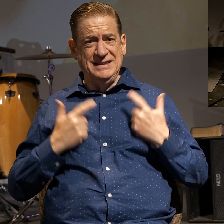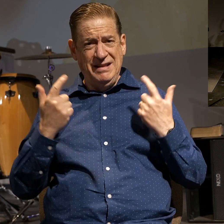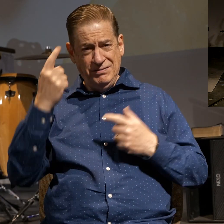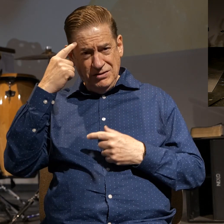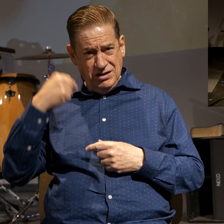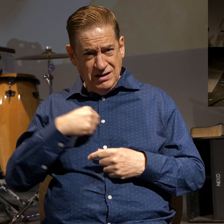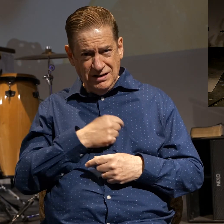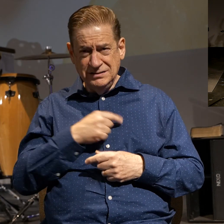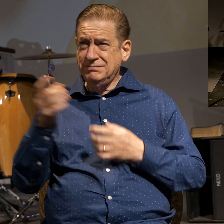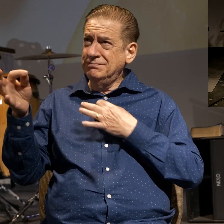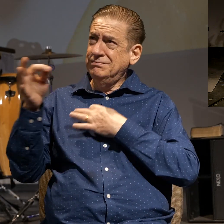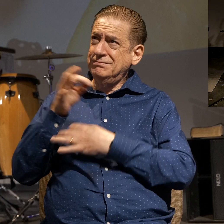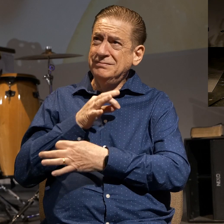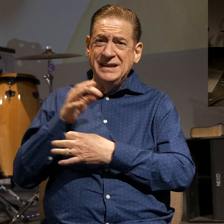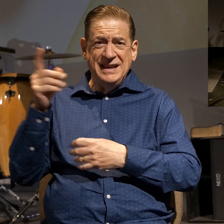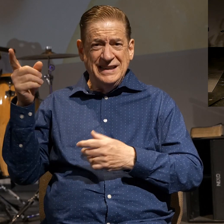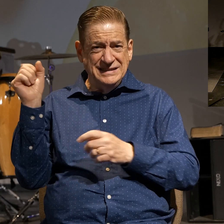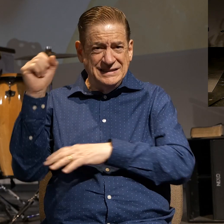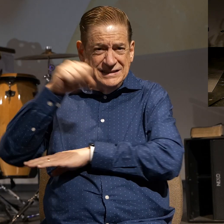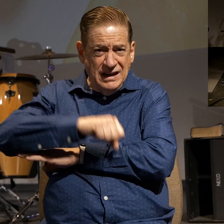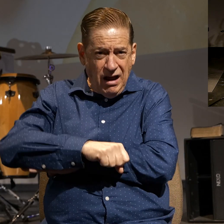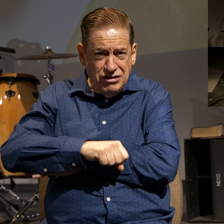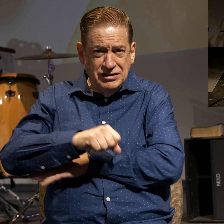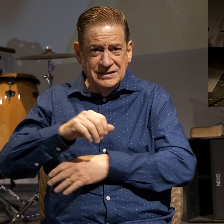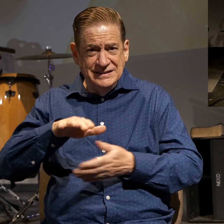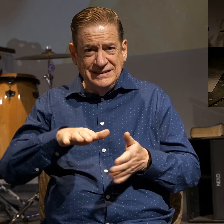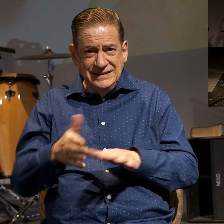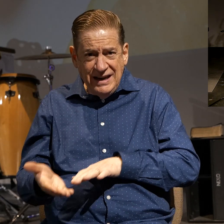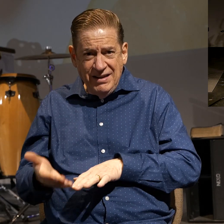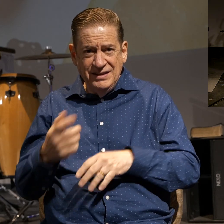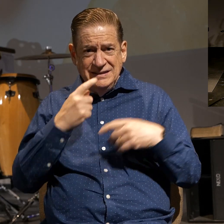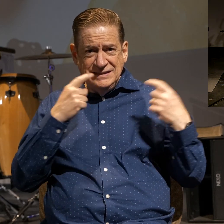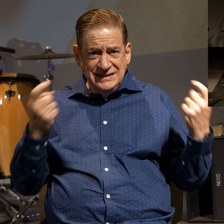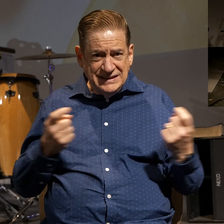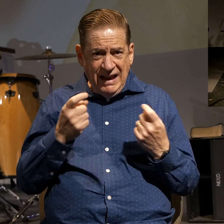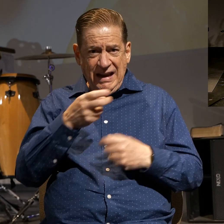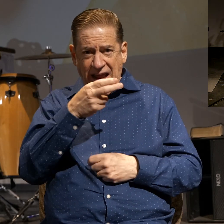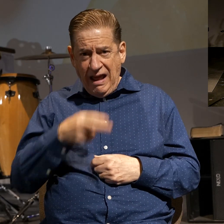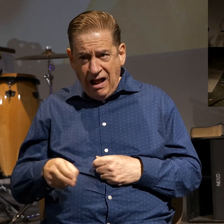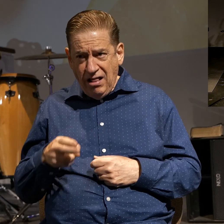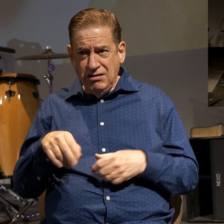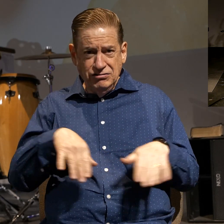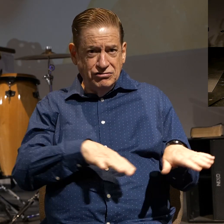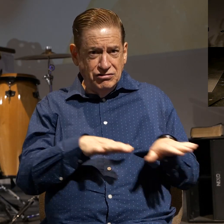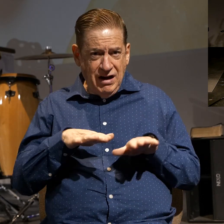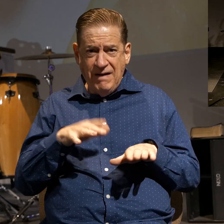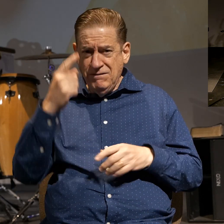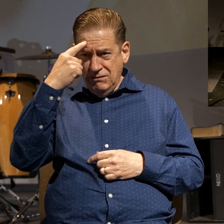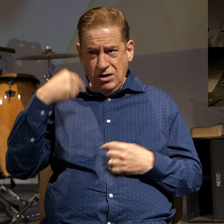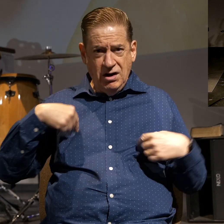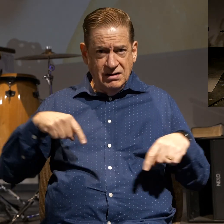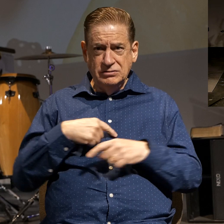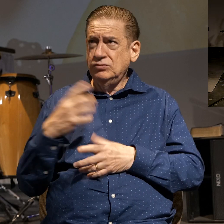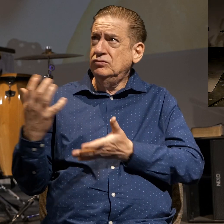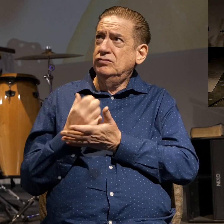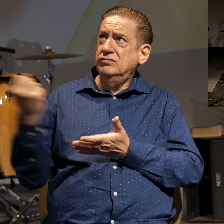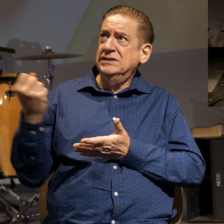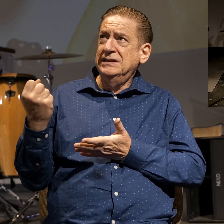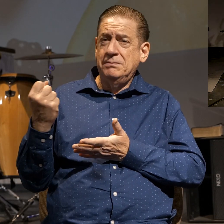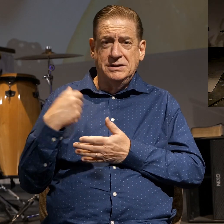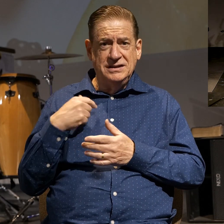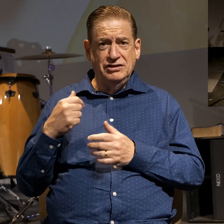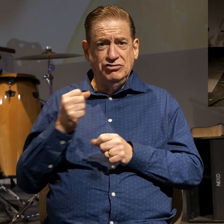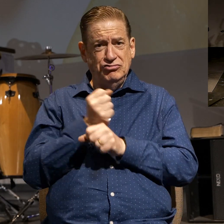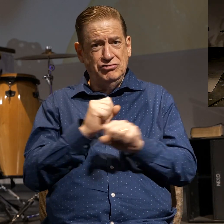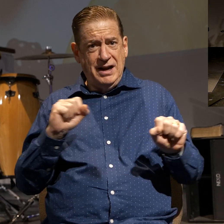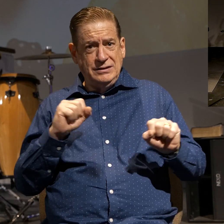conquered sin, death, hell, and the grave for us to redeem us, to rescue us, to reconcile us back to